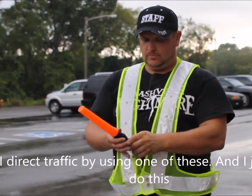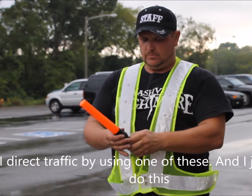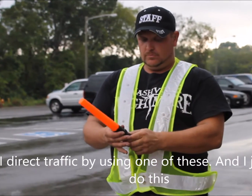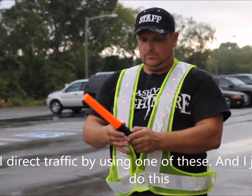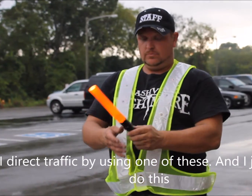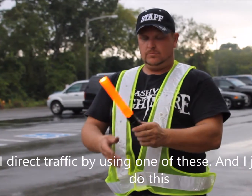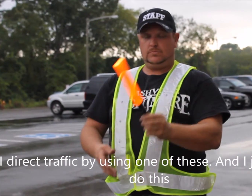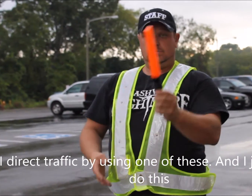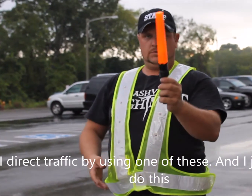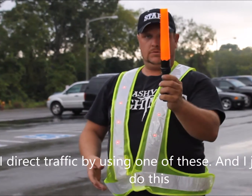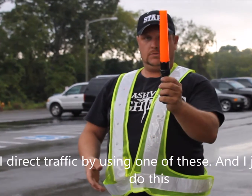one of these.